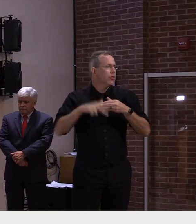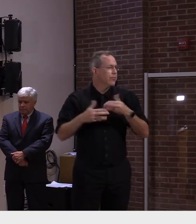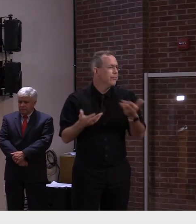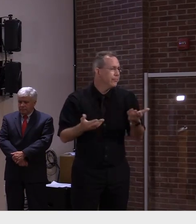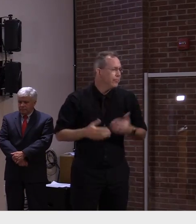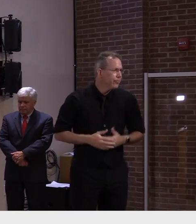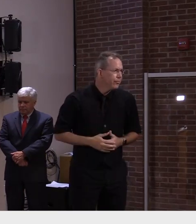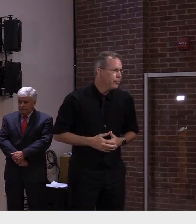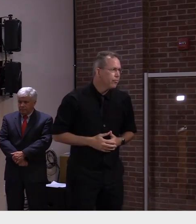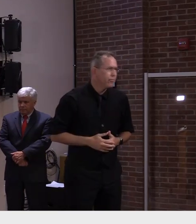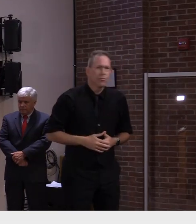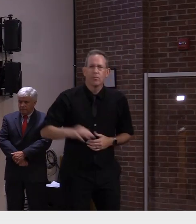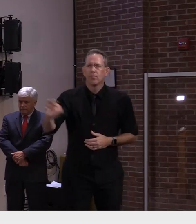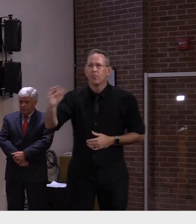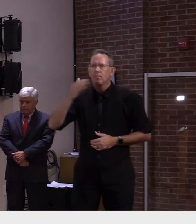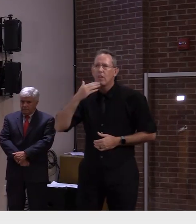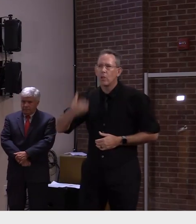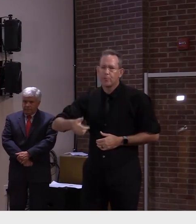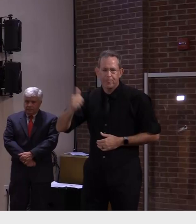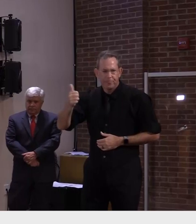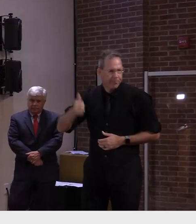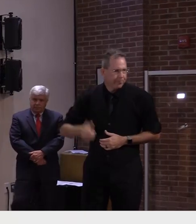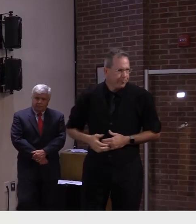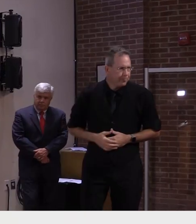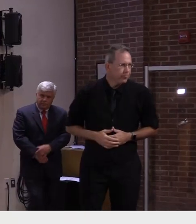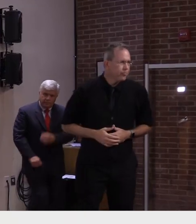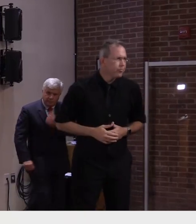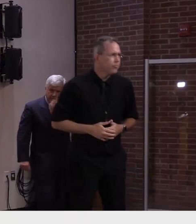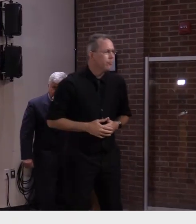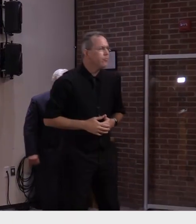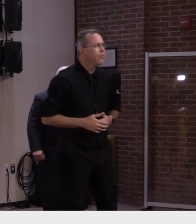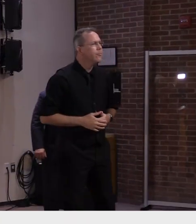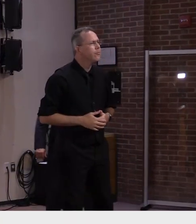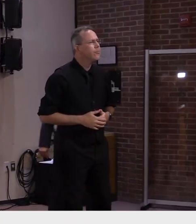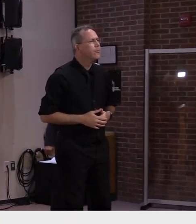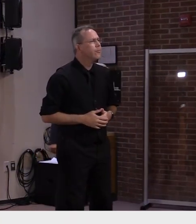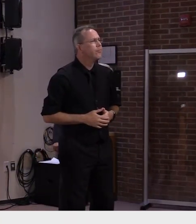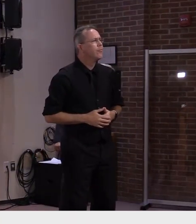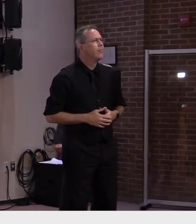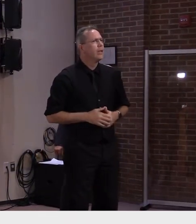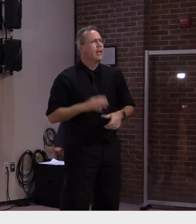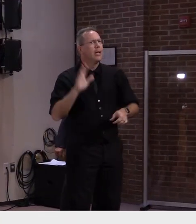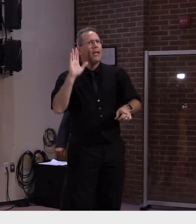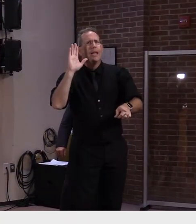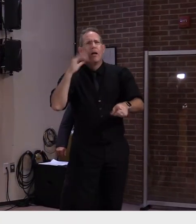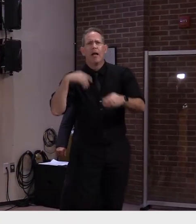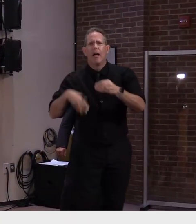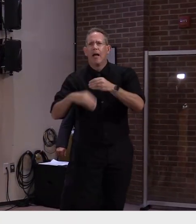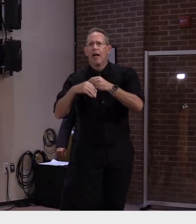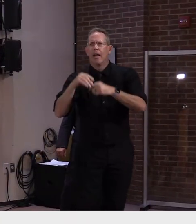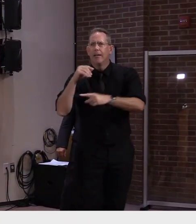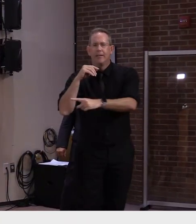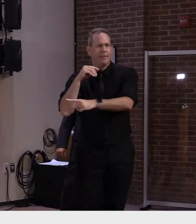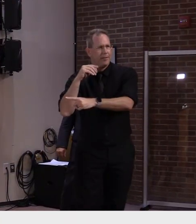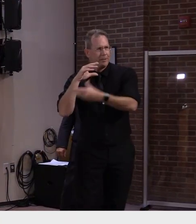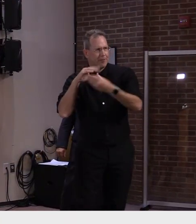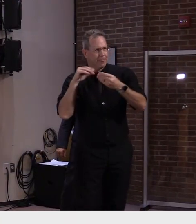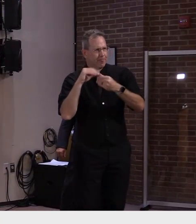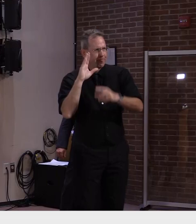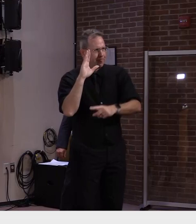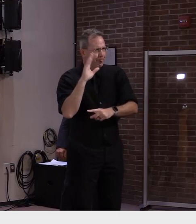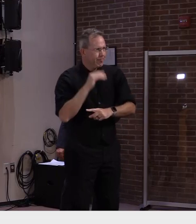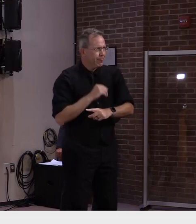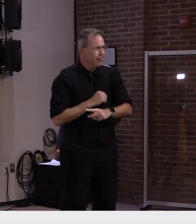Thank you, Dr. Levine. I may be able to help with that a bit. We do keep track of that